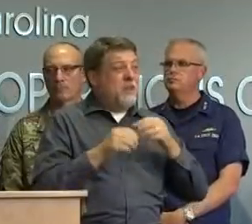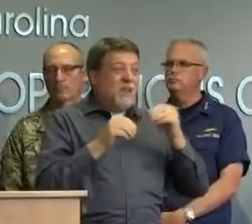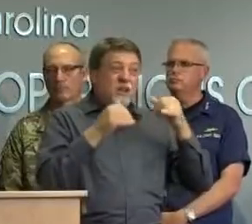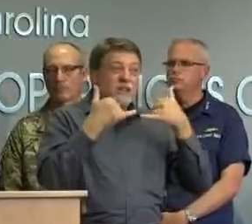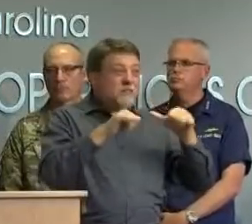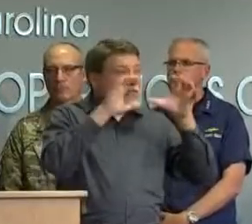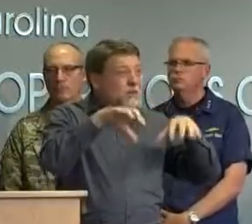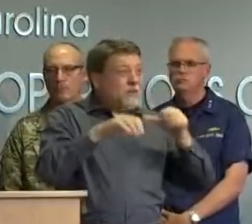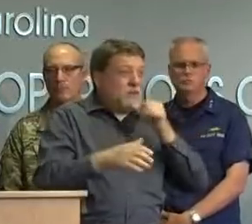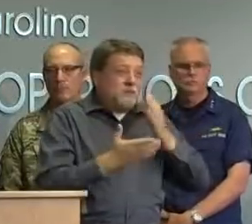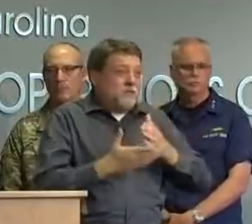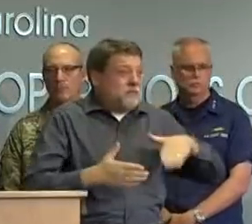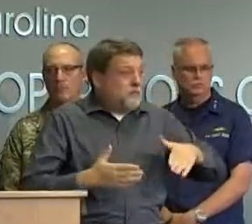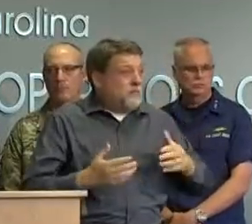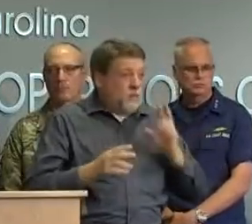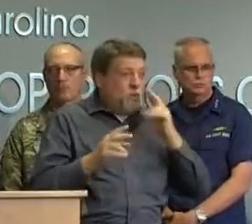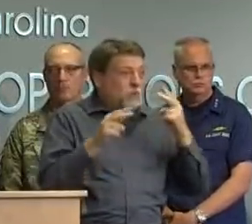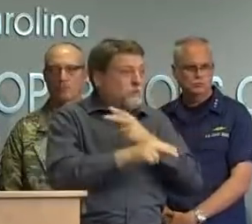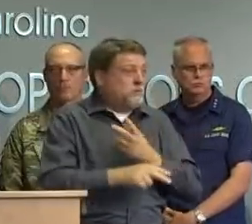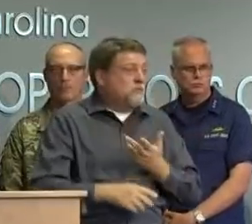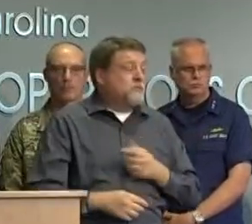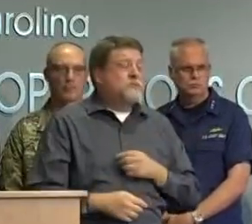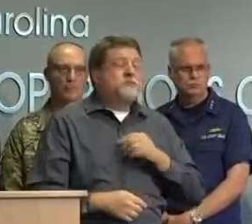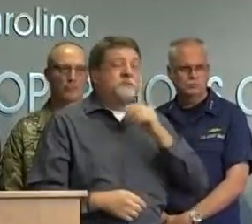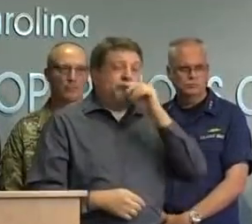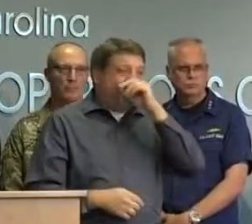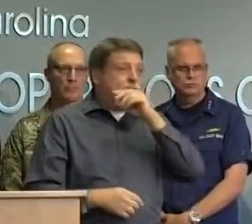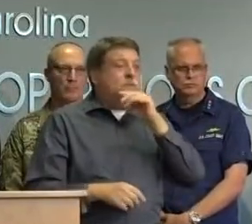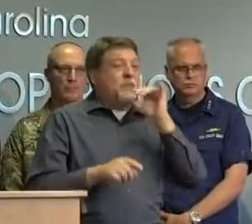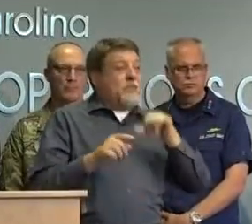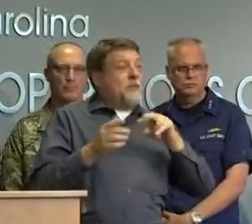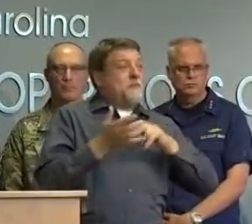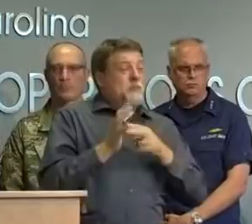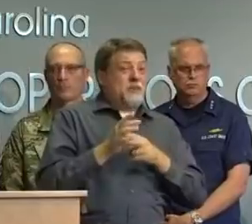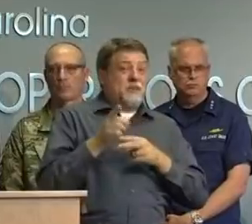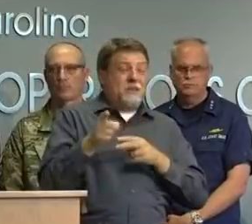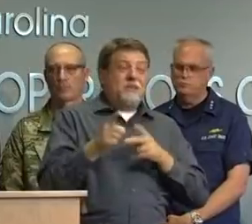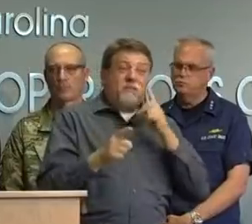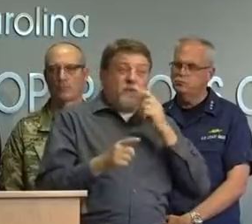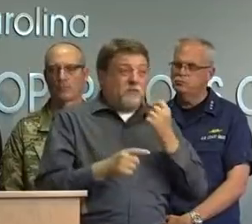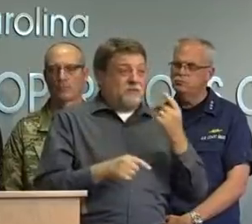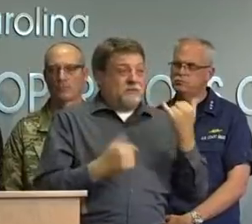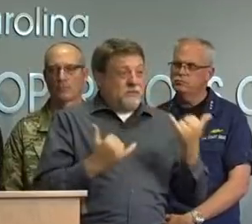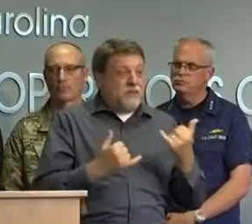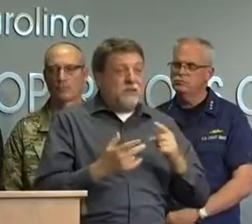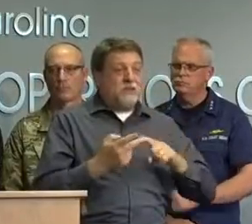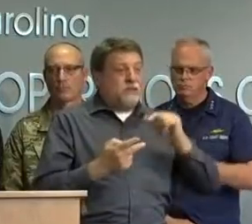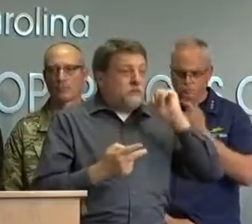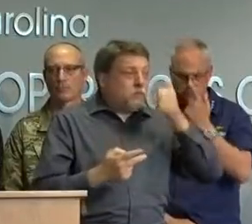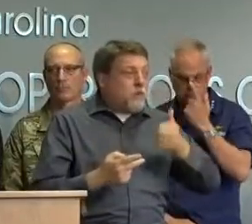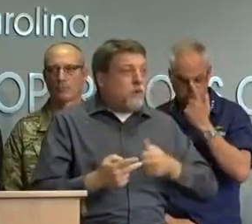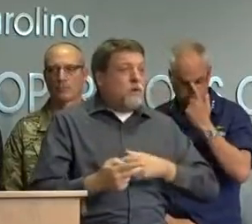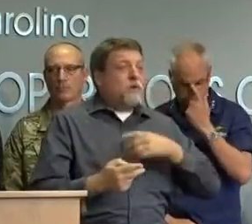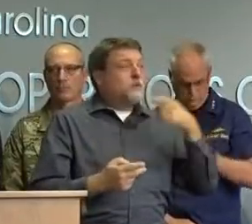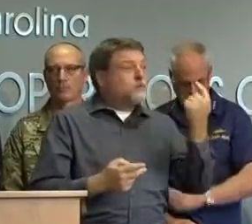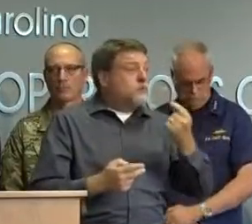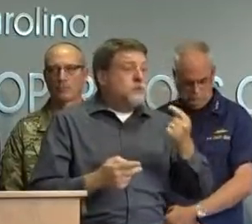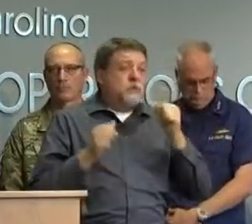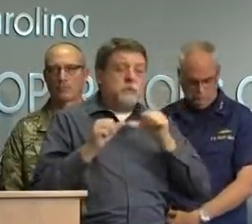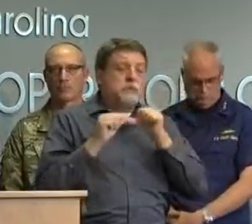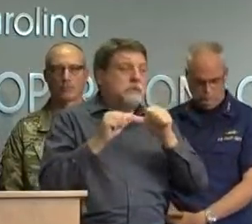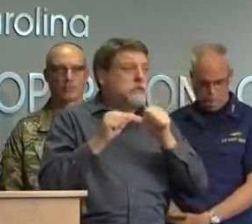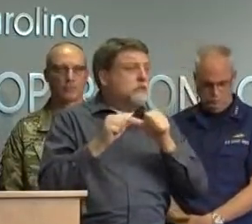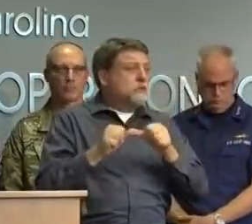continues to fall these hazard driving conditions are expected to continue for several days as the rivers in the affected